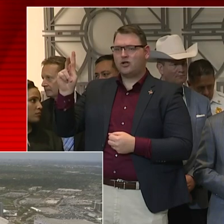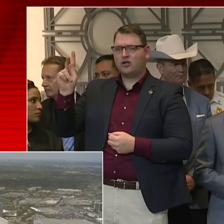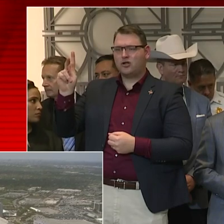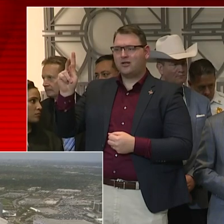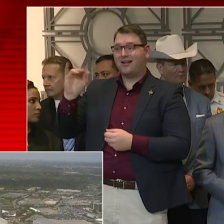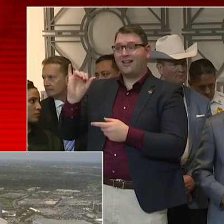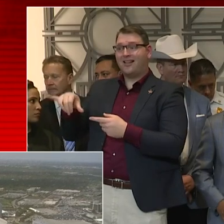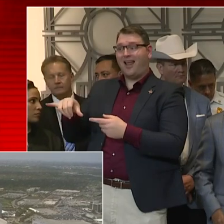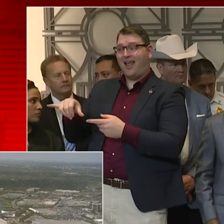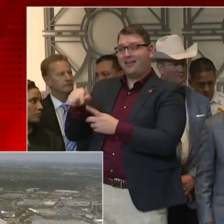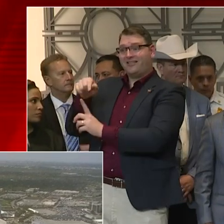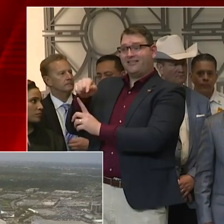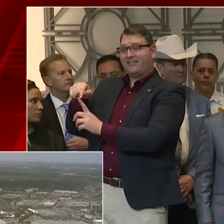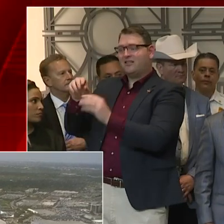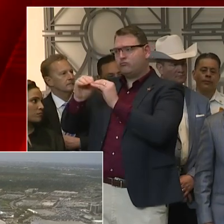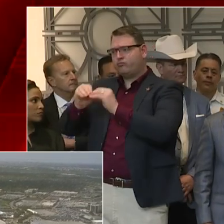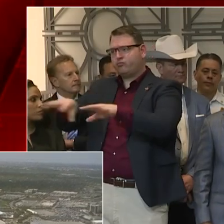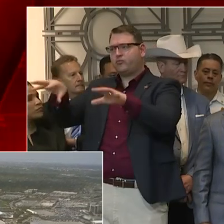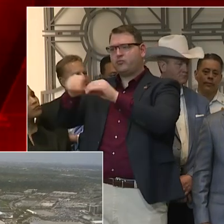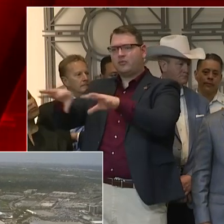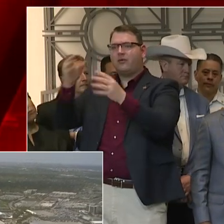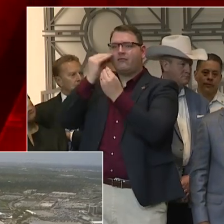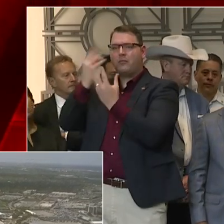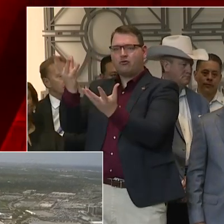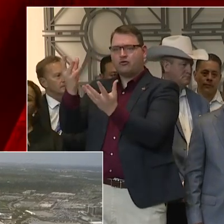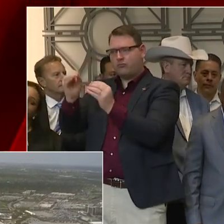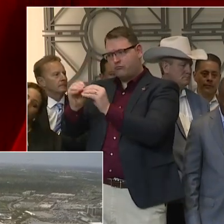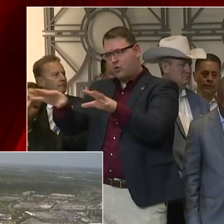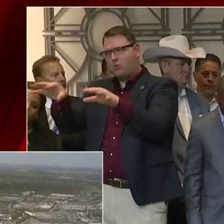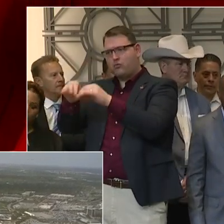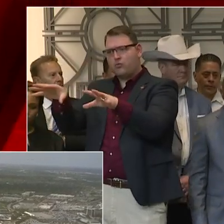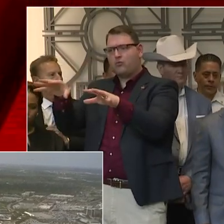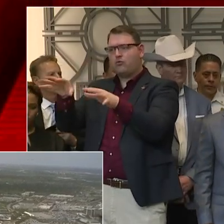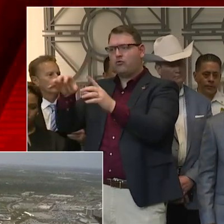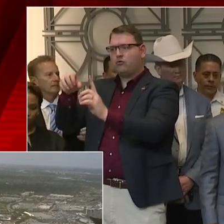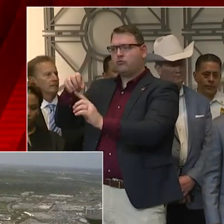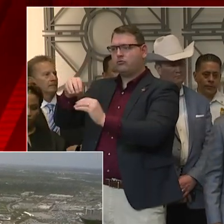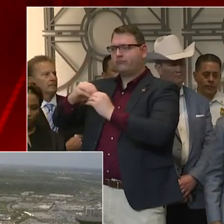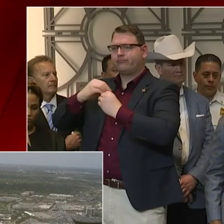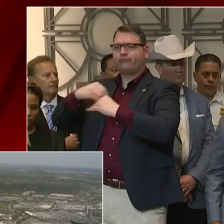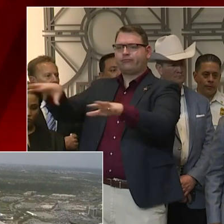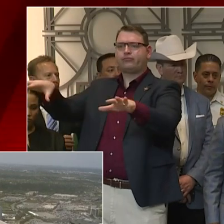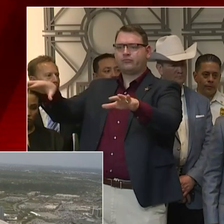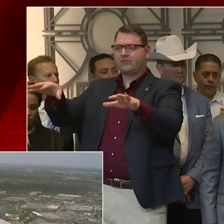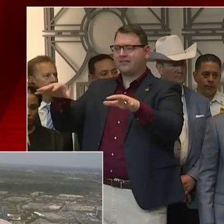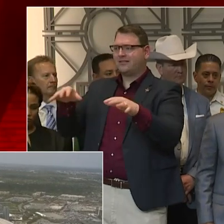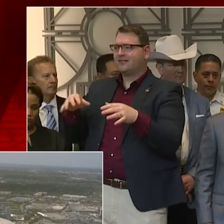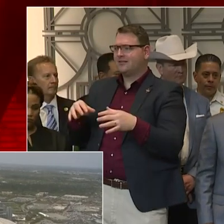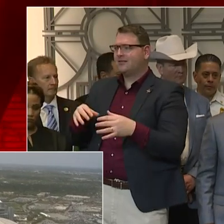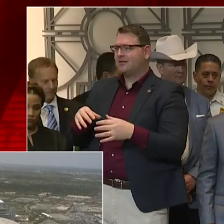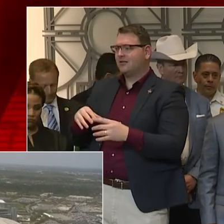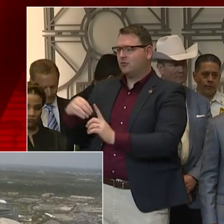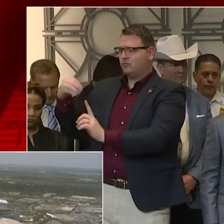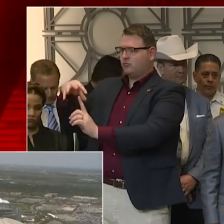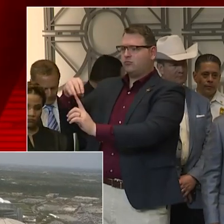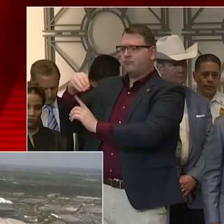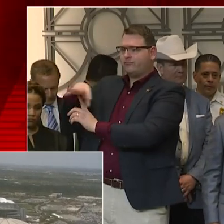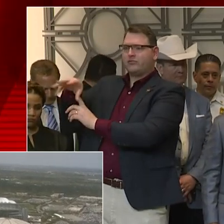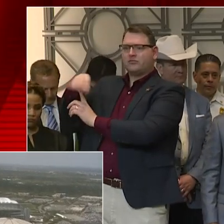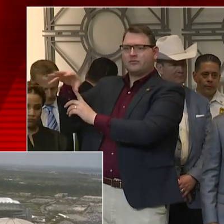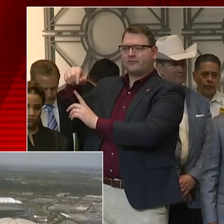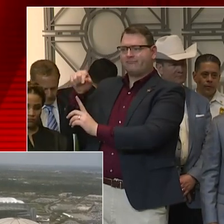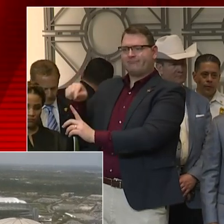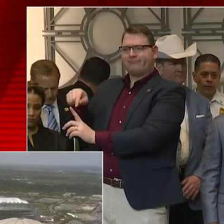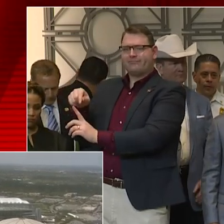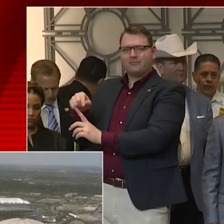guidance to them. The challenge that we've had, and this has really been a global challenge, that this really goes